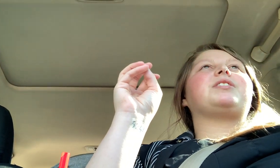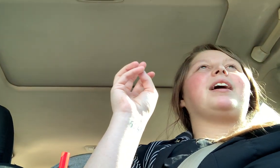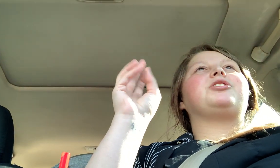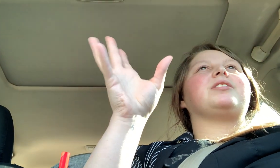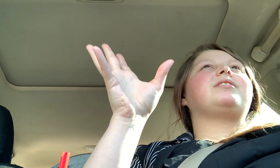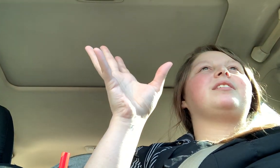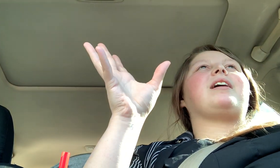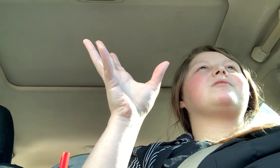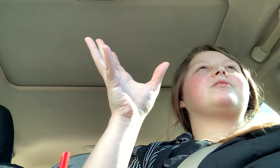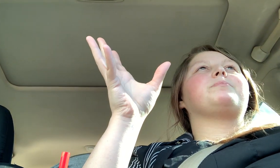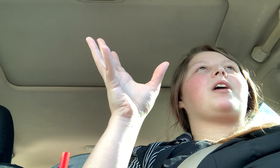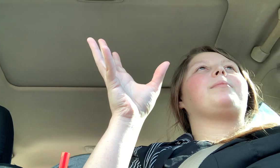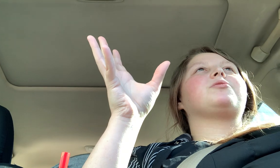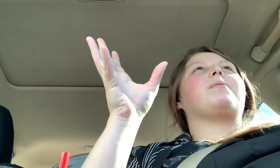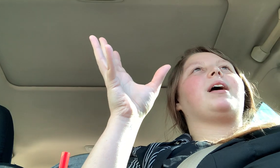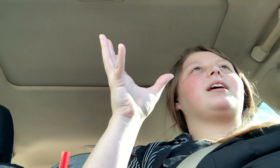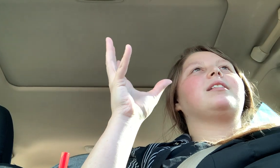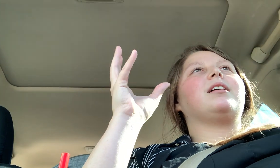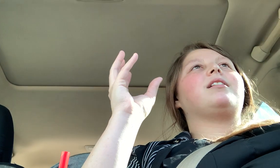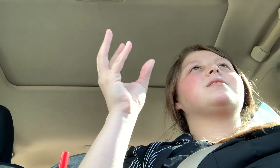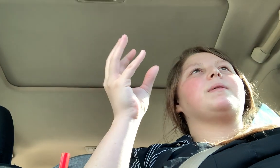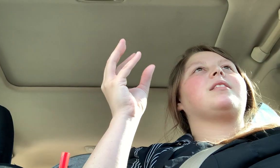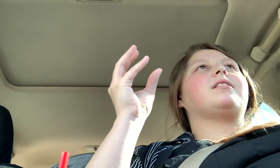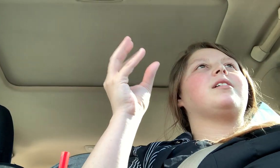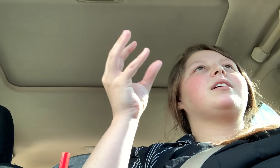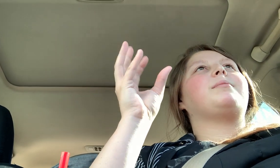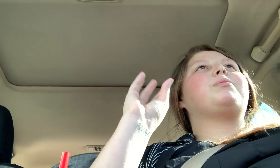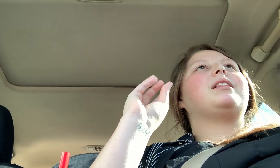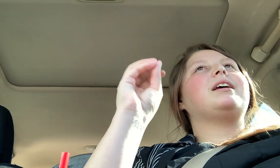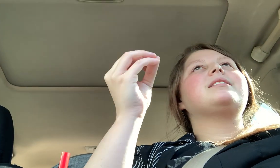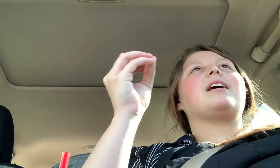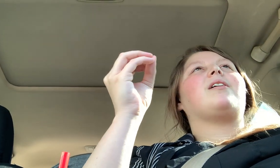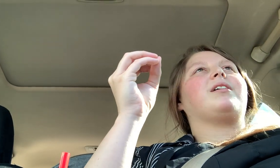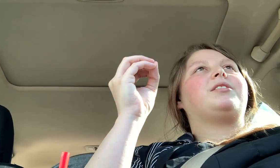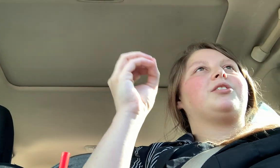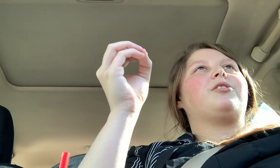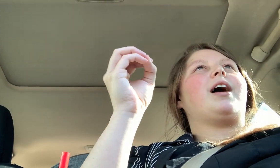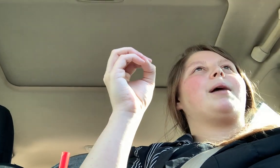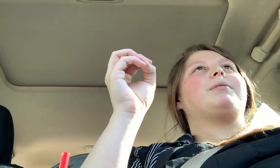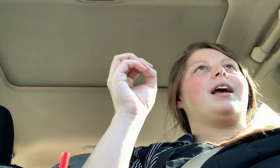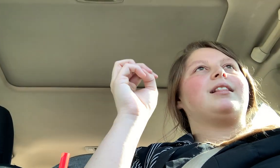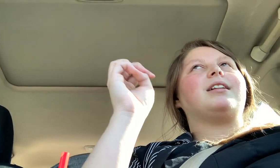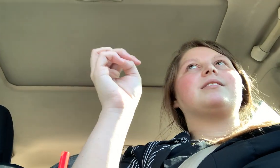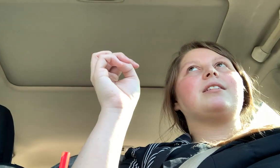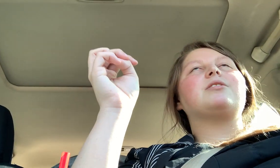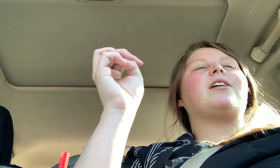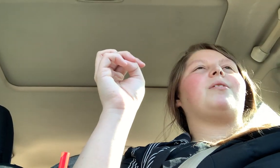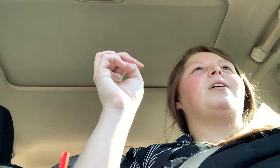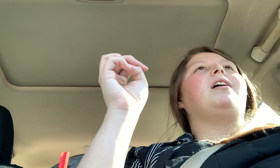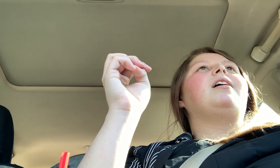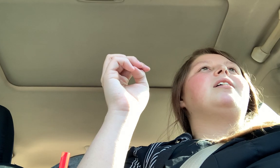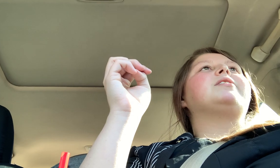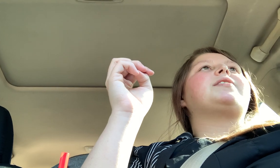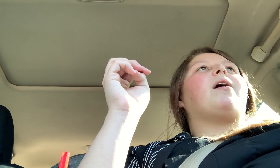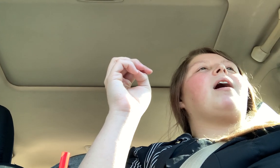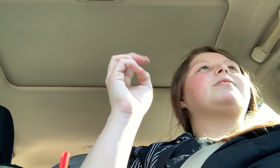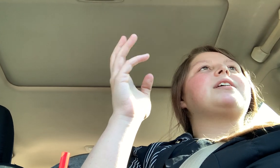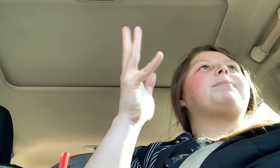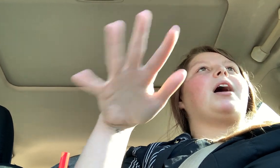I just hit a thousand subscribers. I'm like, Elizabeth, literally please get on your crap. Like let's, let's go. So obviously I'm not